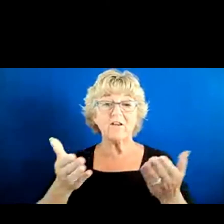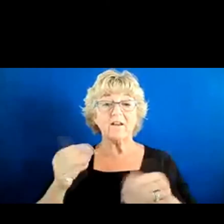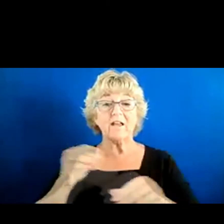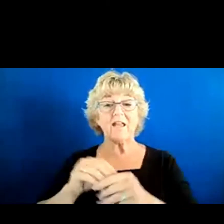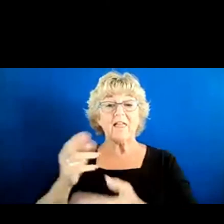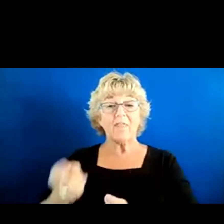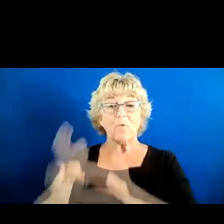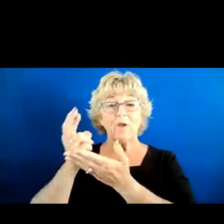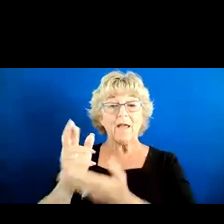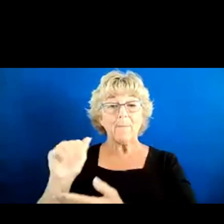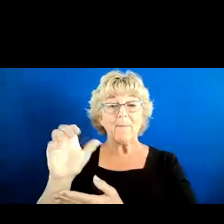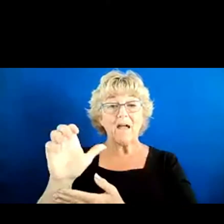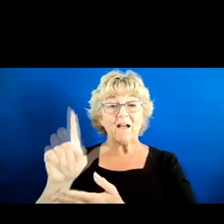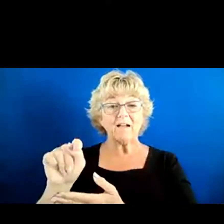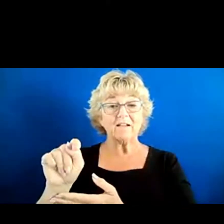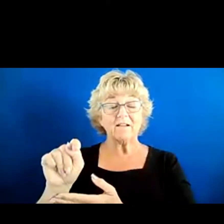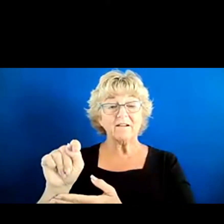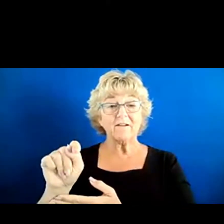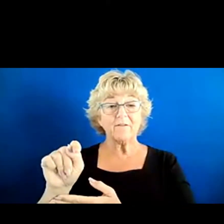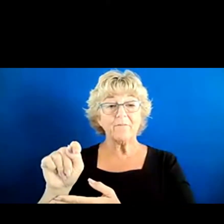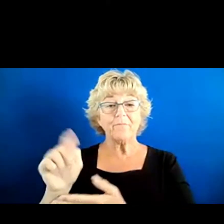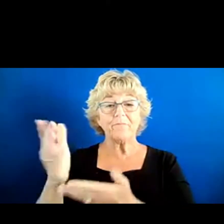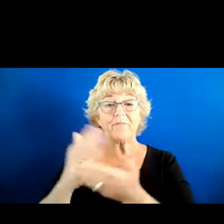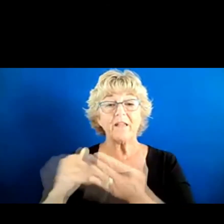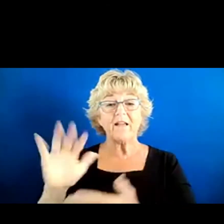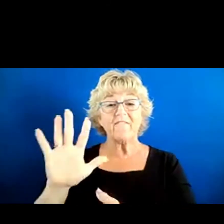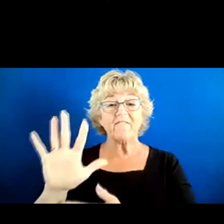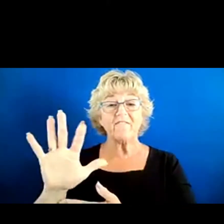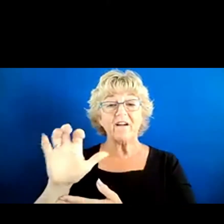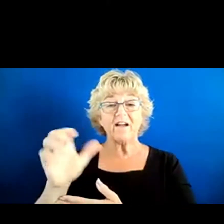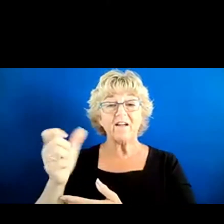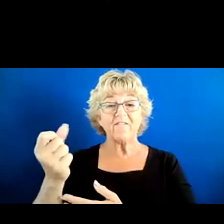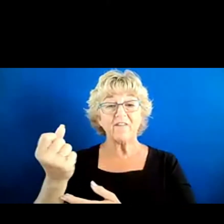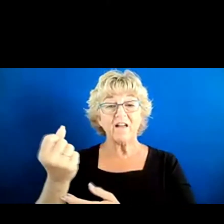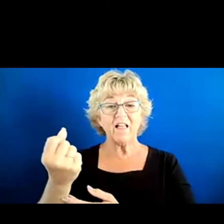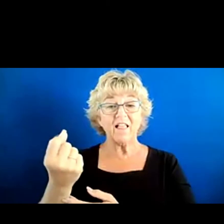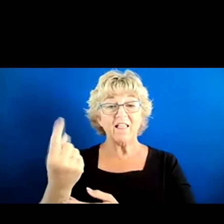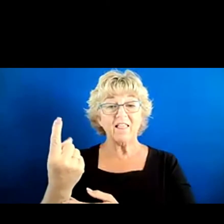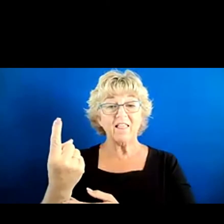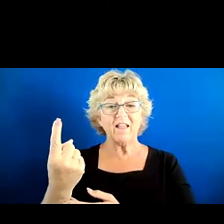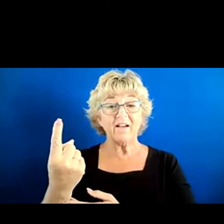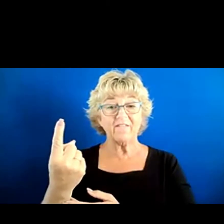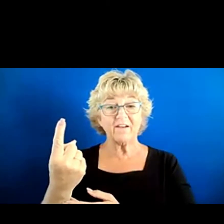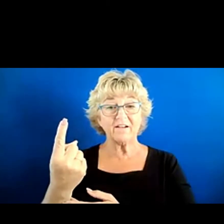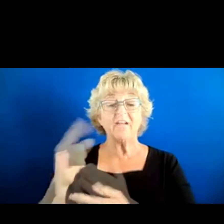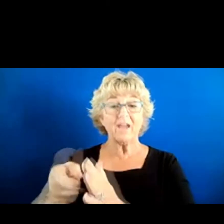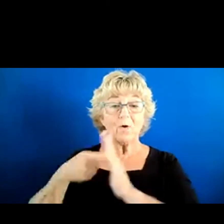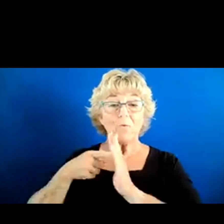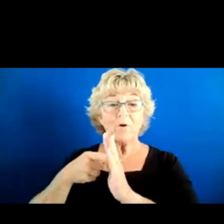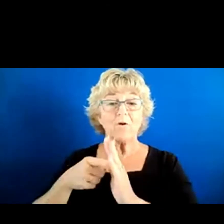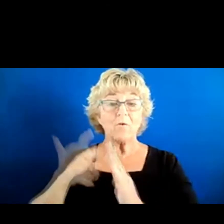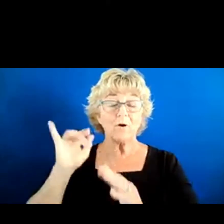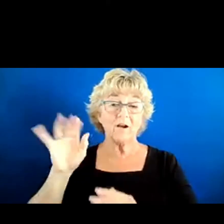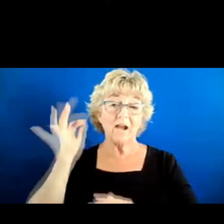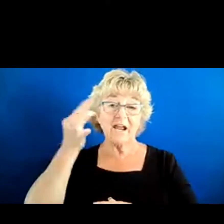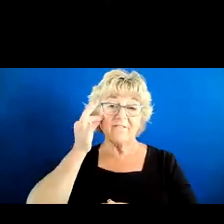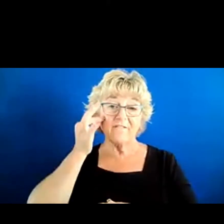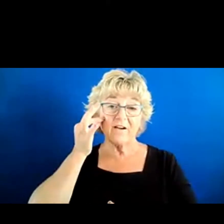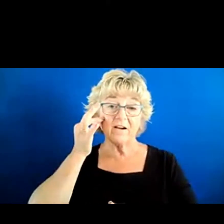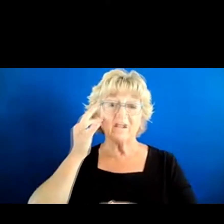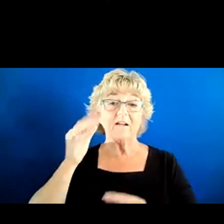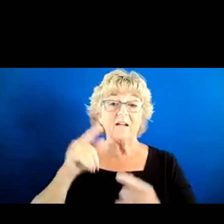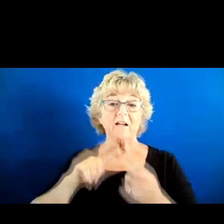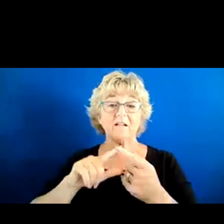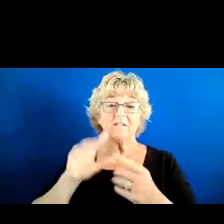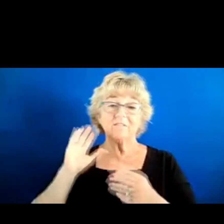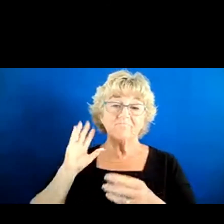Act, Section 511, that has required the federal government to engage in affirmative